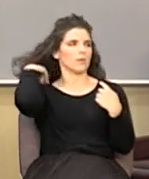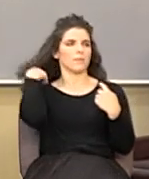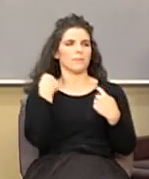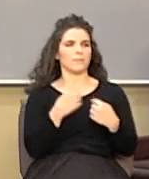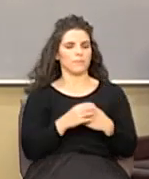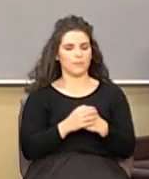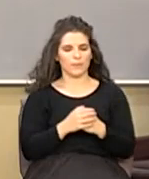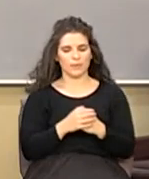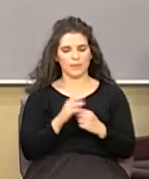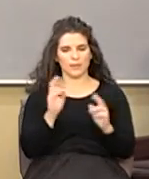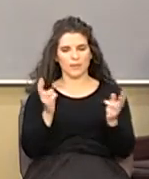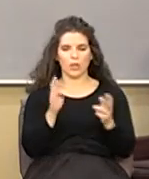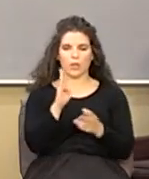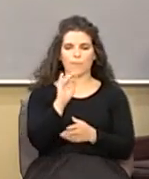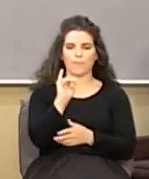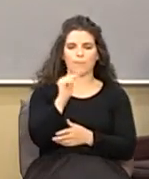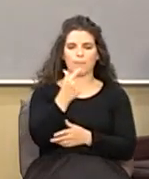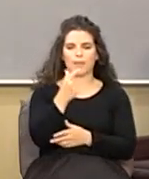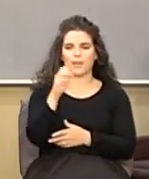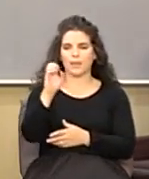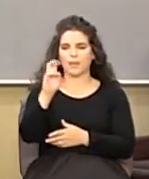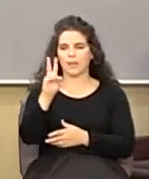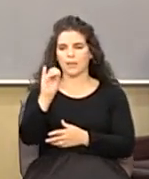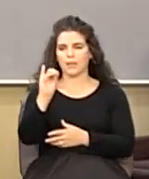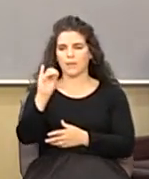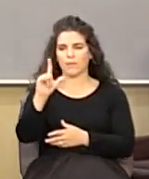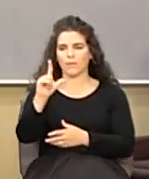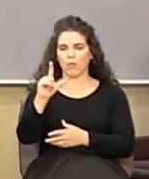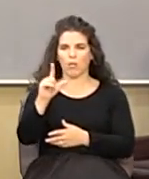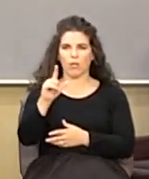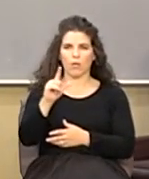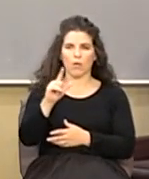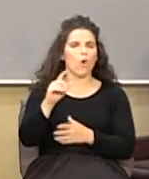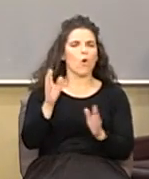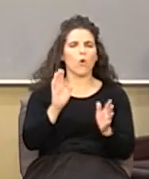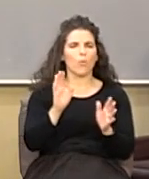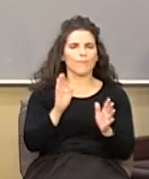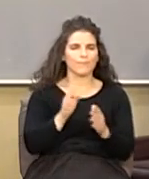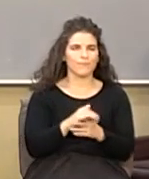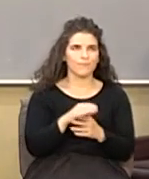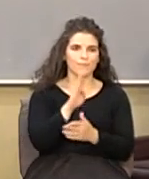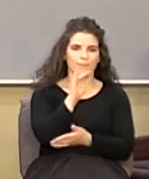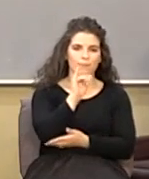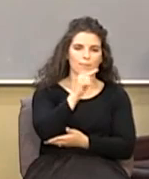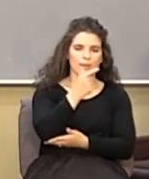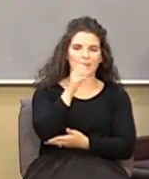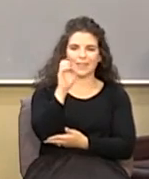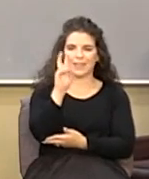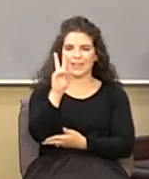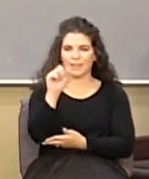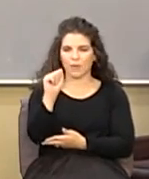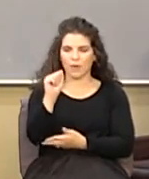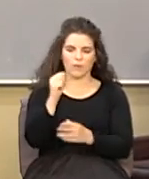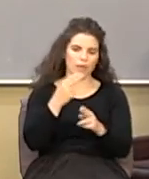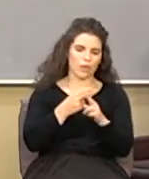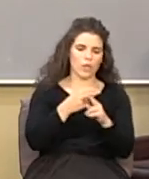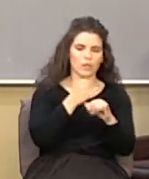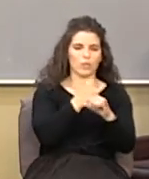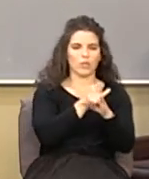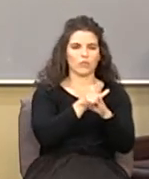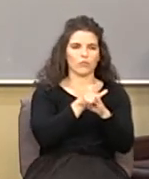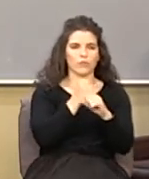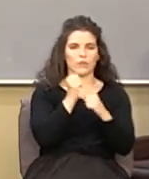big evil they call it I call it the evangelical industrial complex the answer to